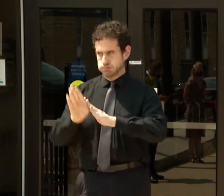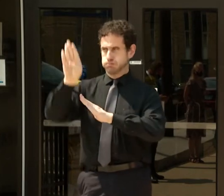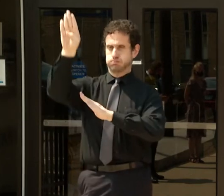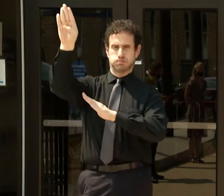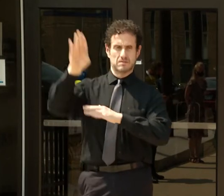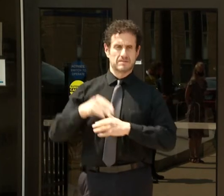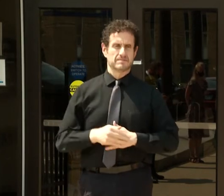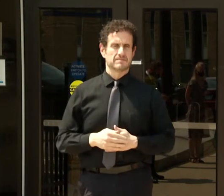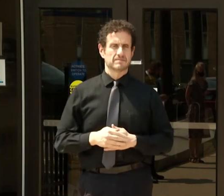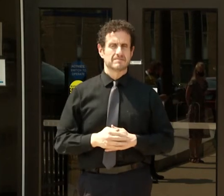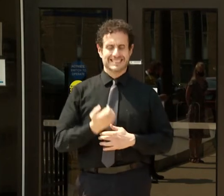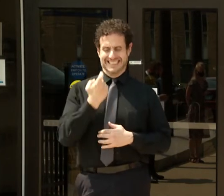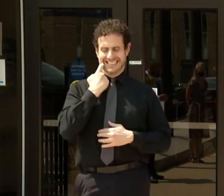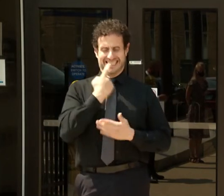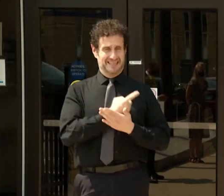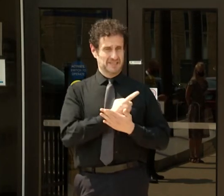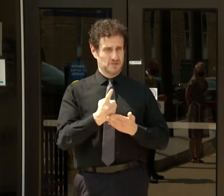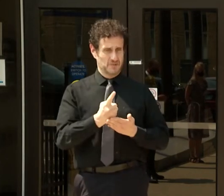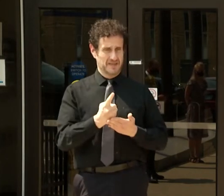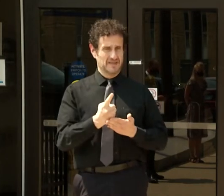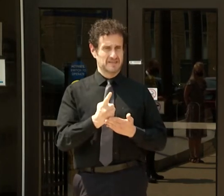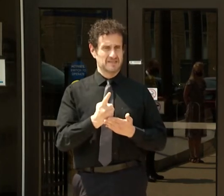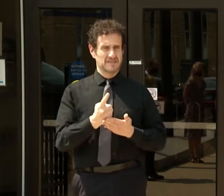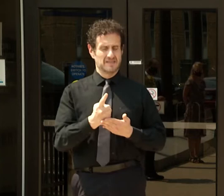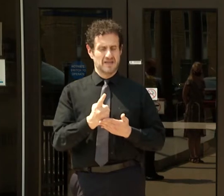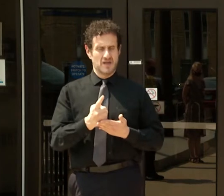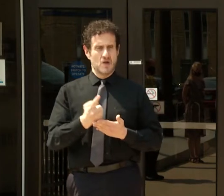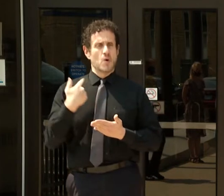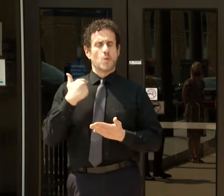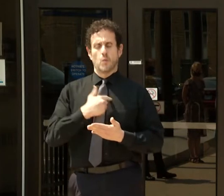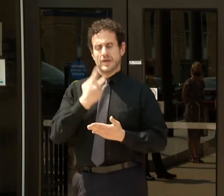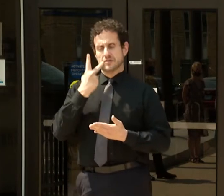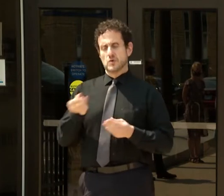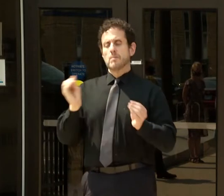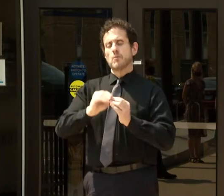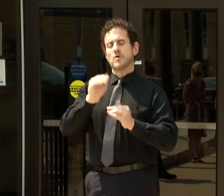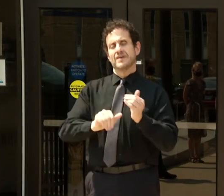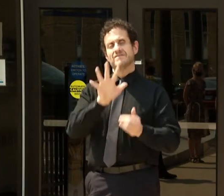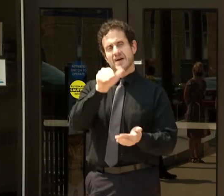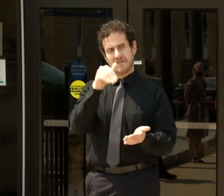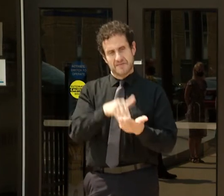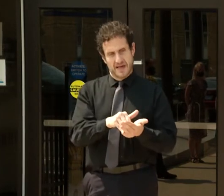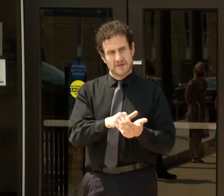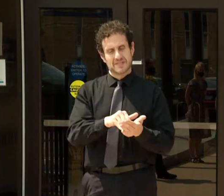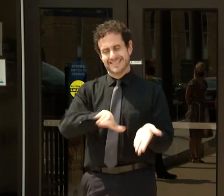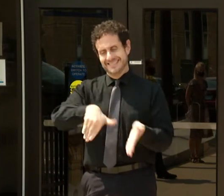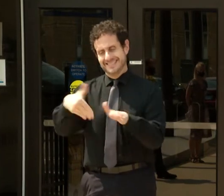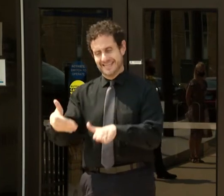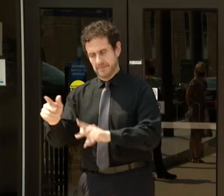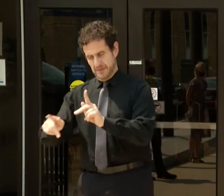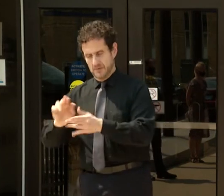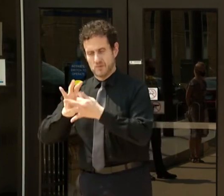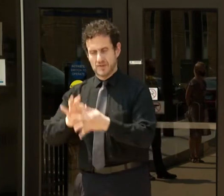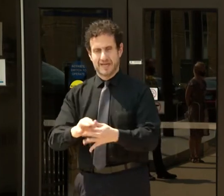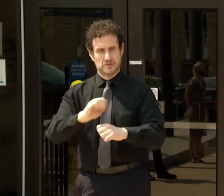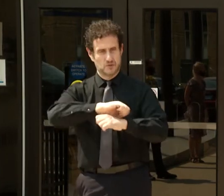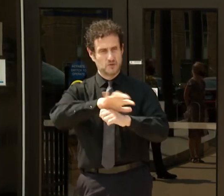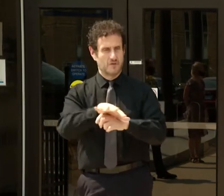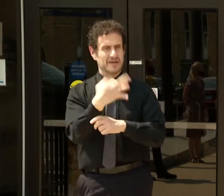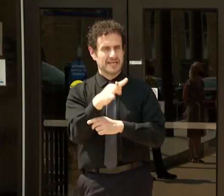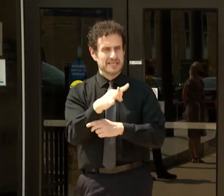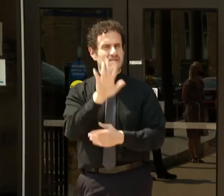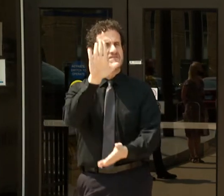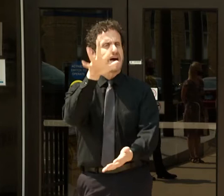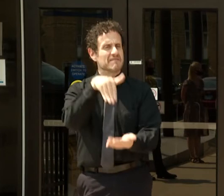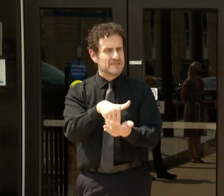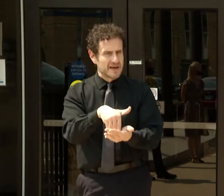This past week, we surpassed 5,000 COVID-19 related deaths in Cook County. 5